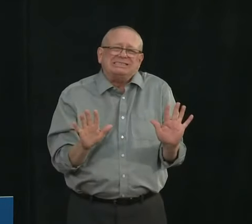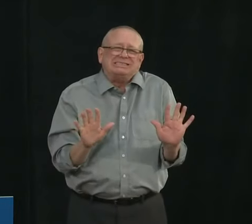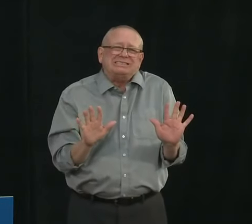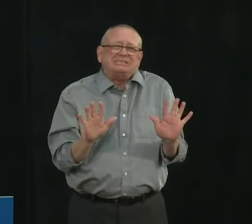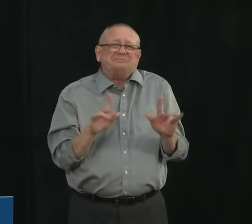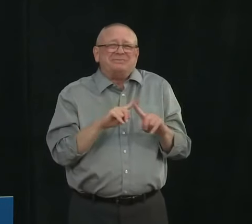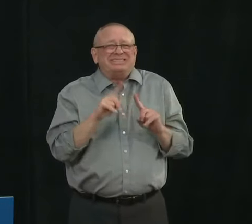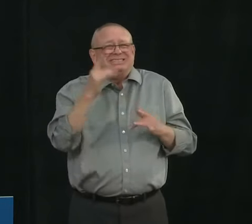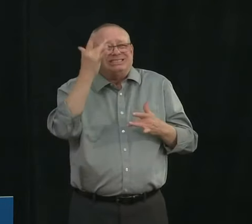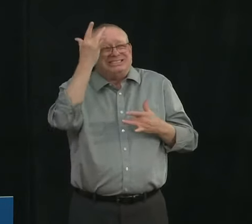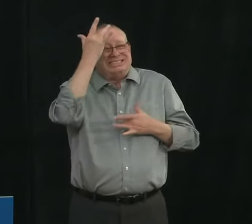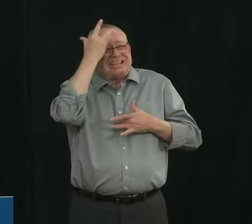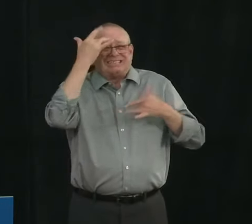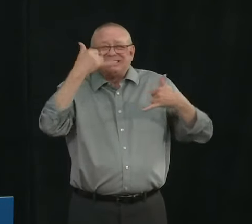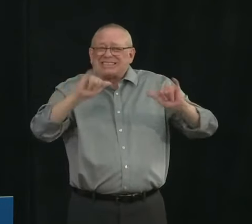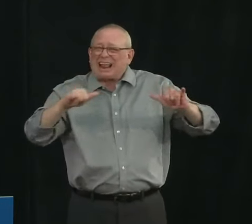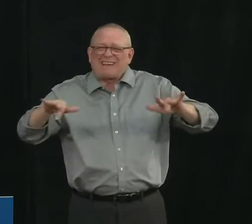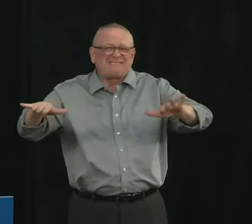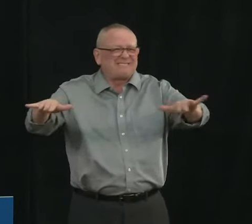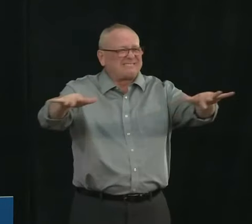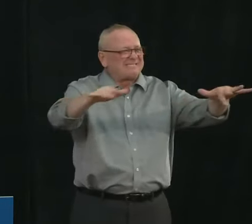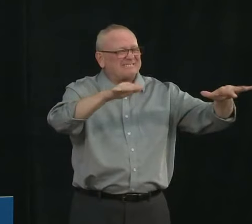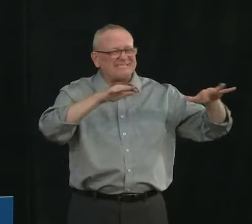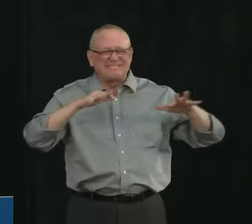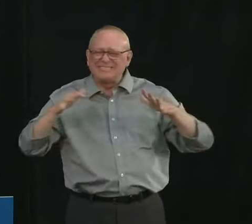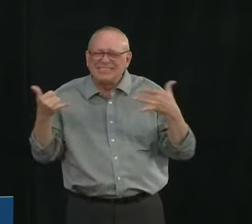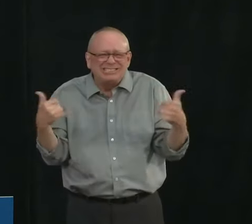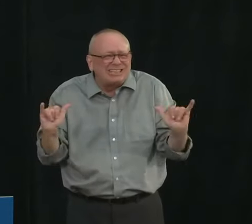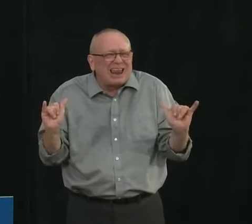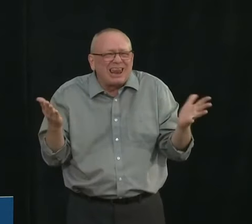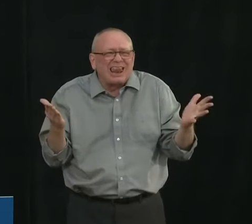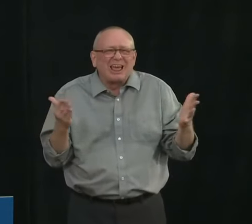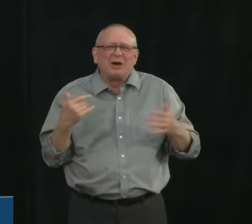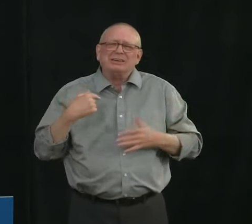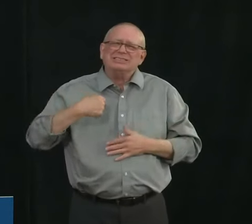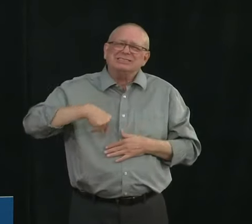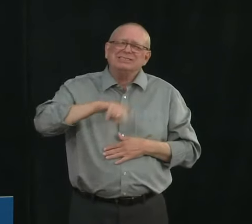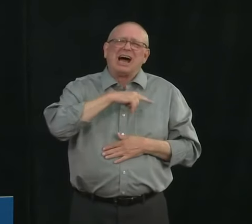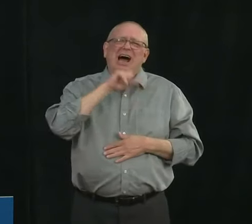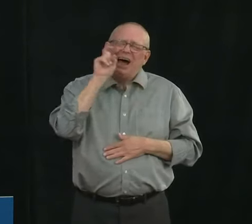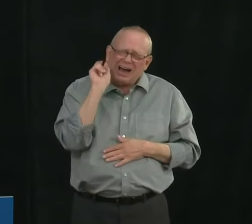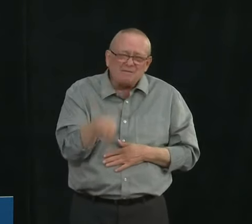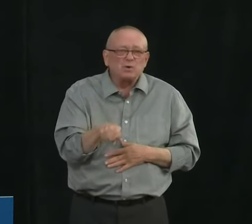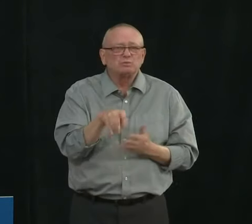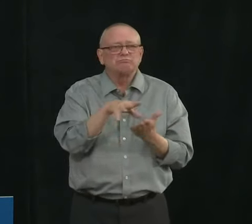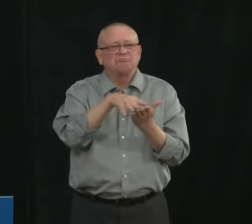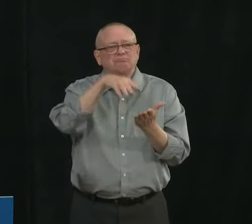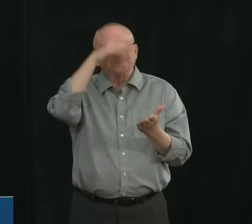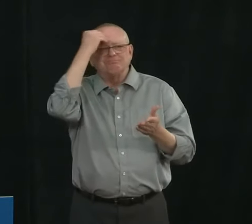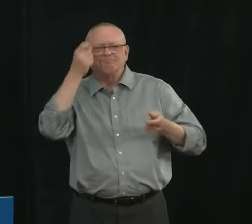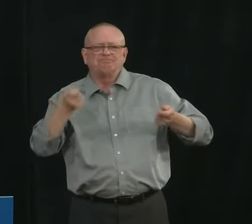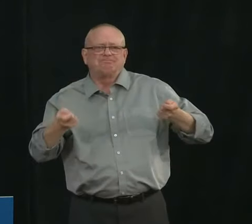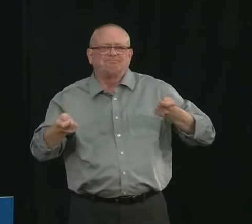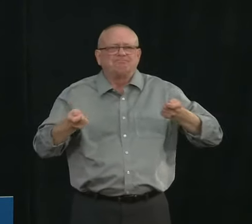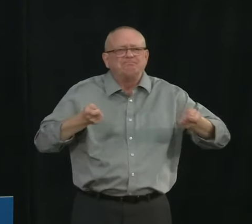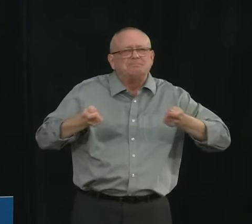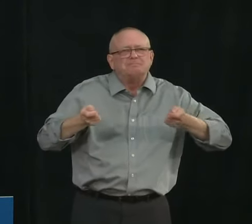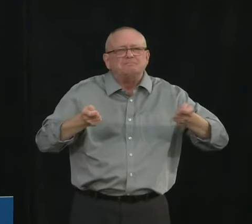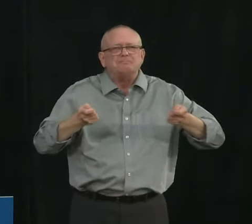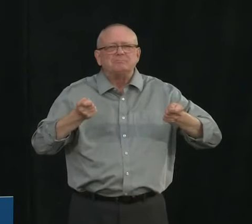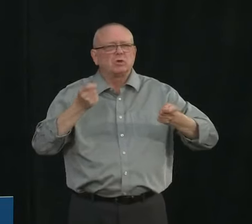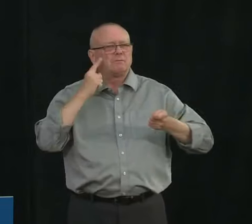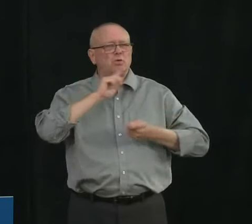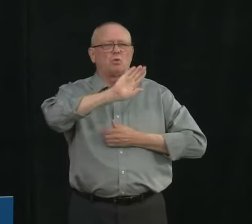disappeared. We are learning to live with it in a way that keeps the most vulnerable members of our community safe. And so it is